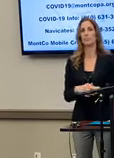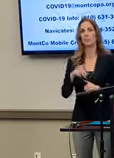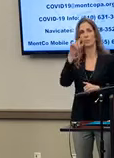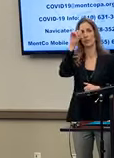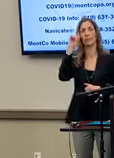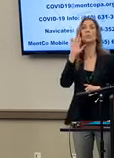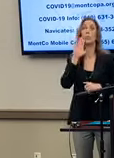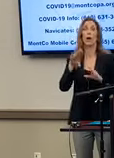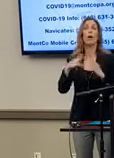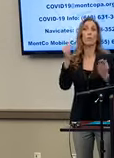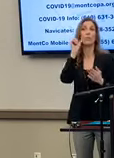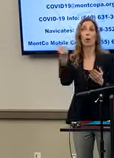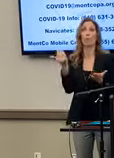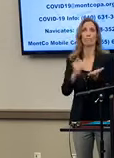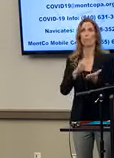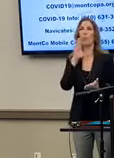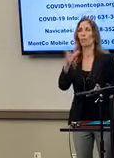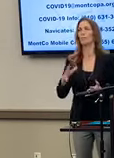And we will be open tomorrow.